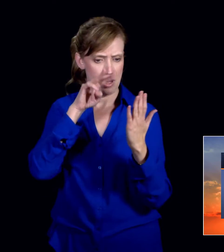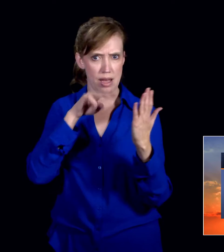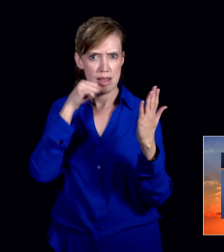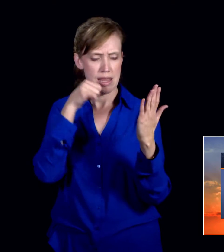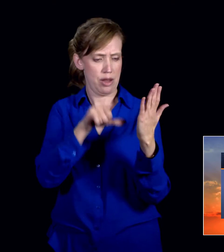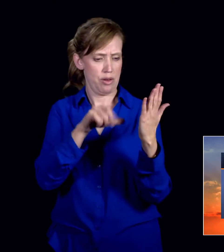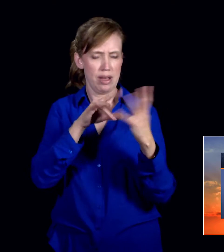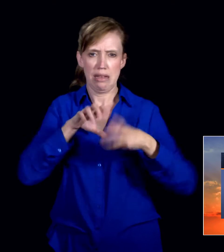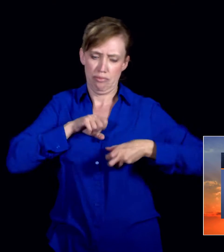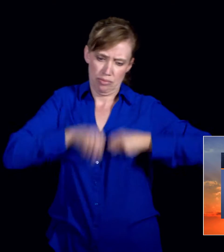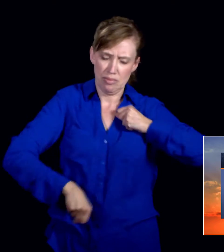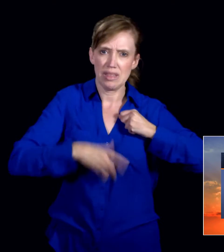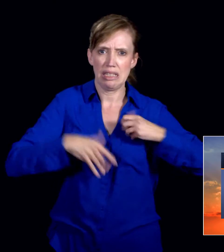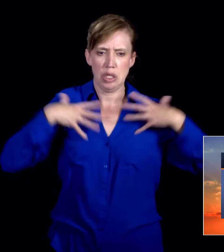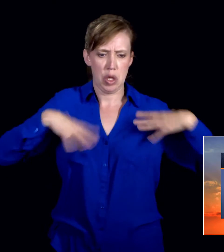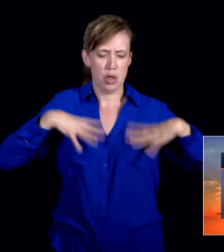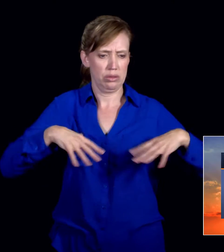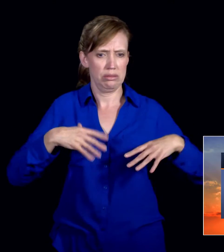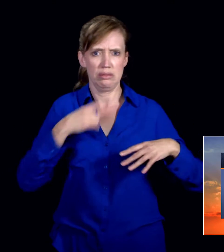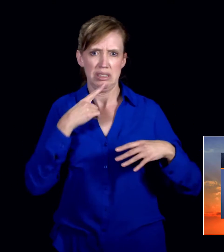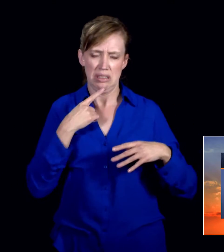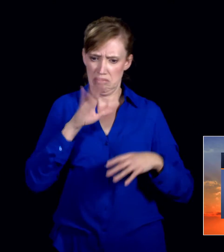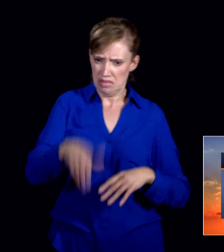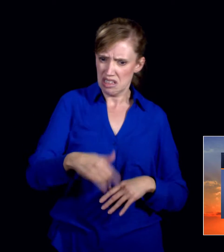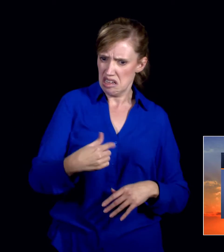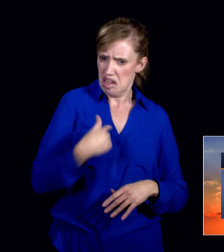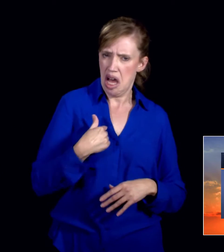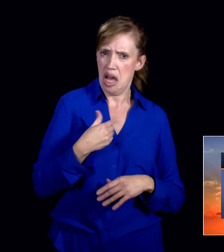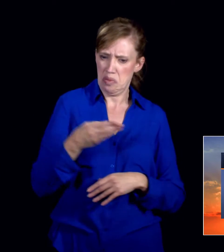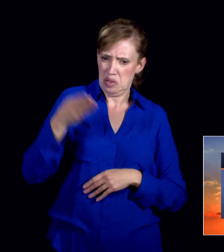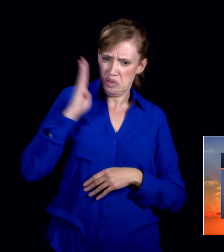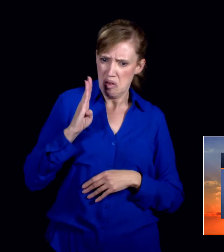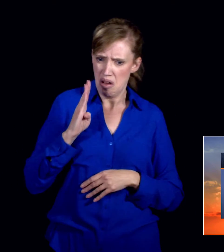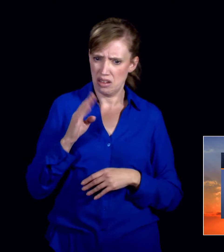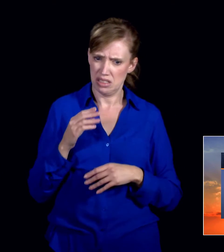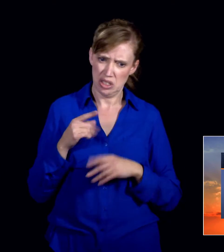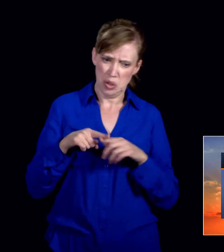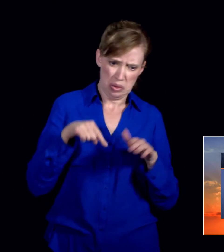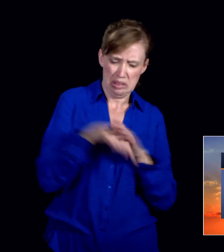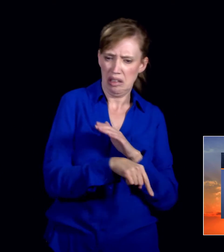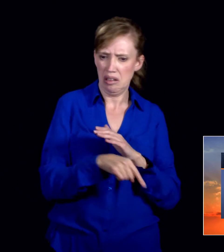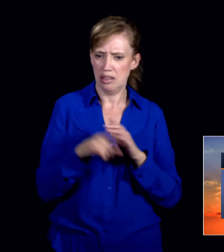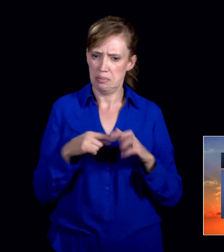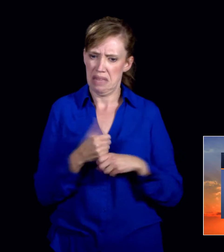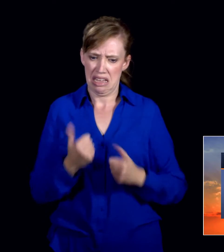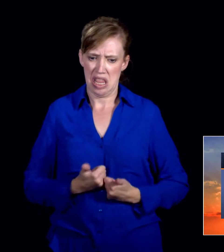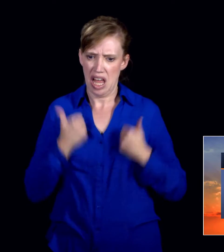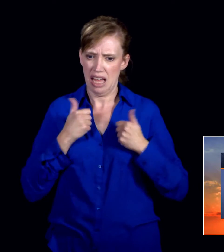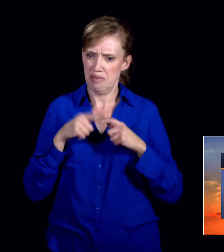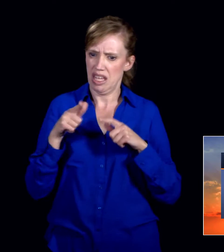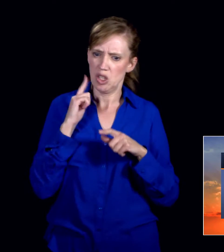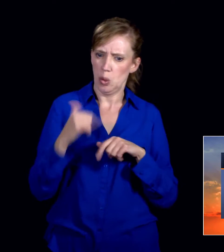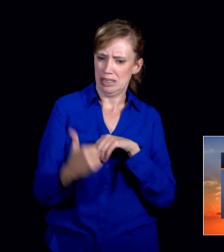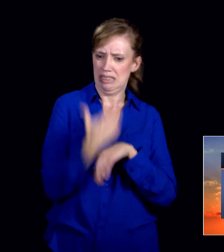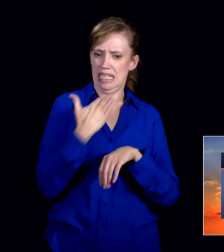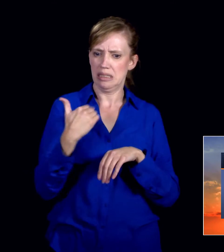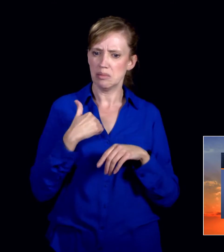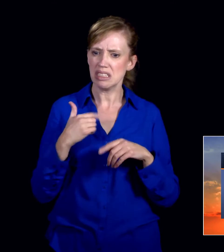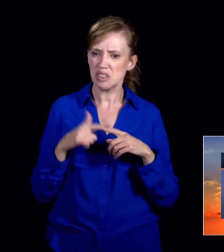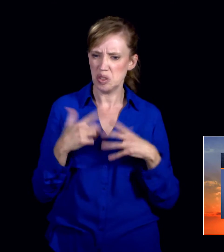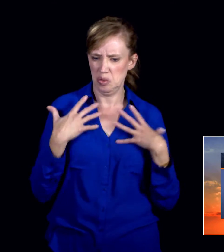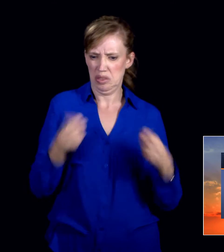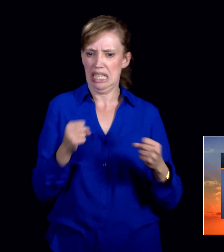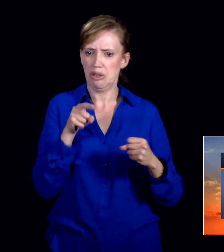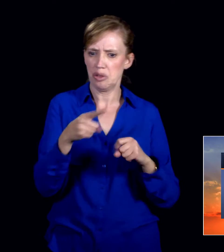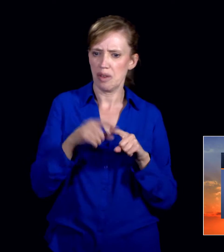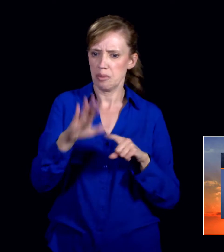read the letter, that he rent his clothes and said, Am I God to kill and to make alive, that this man doth send unto me to recover